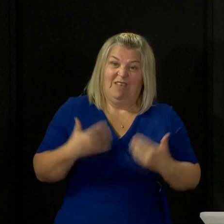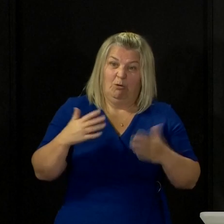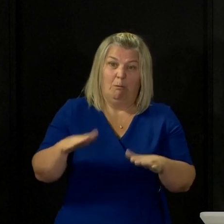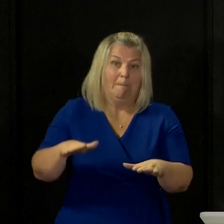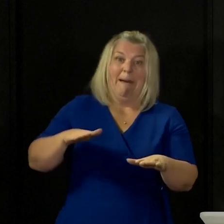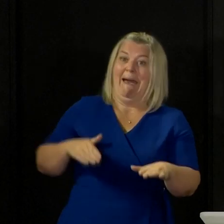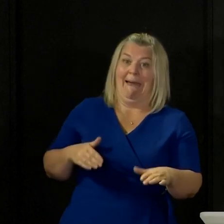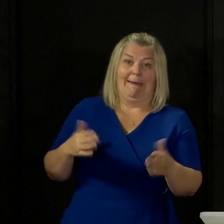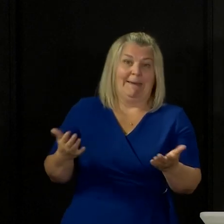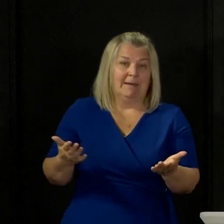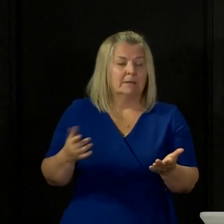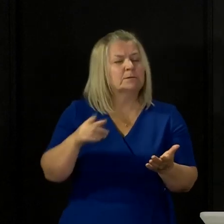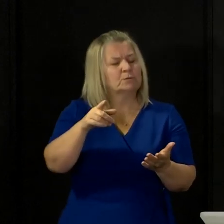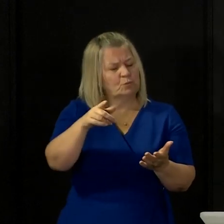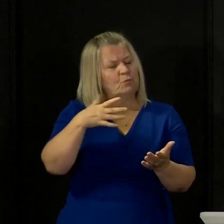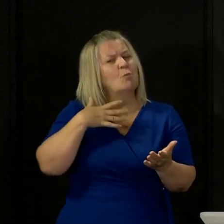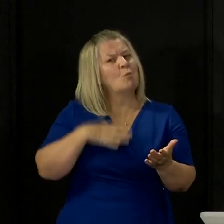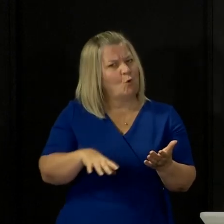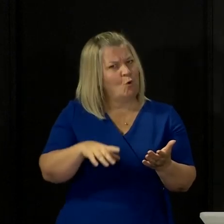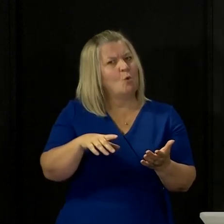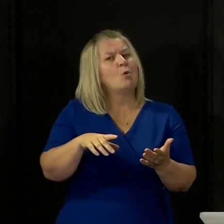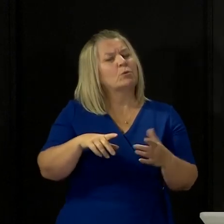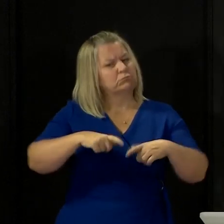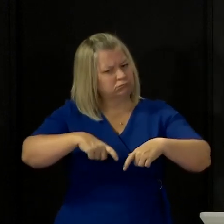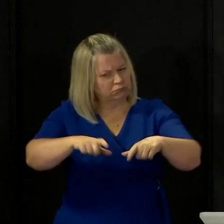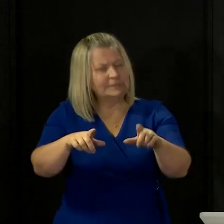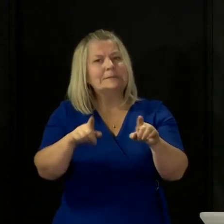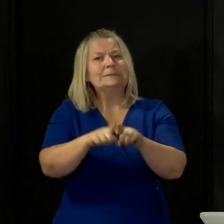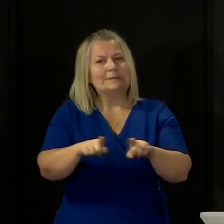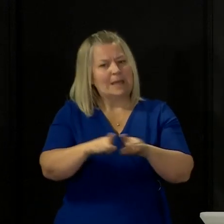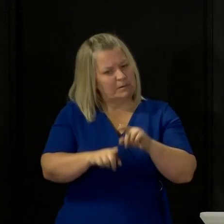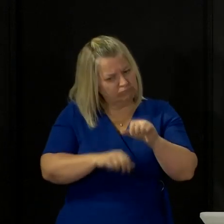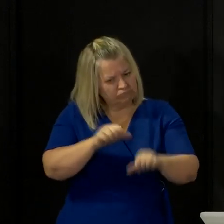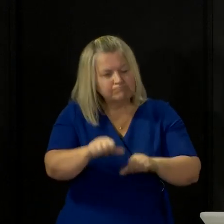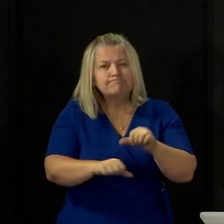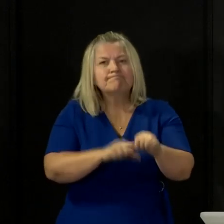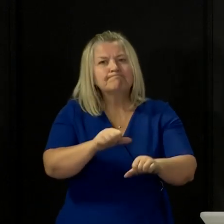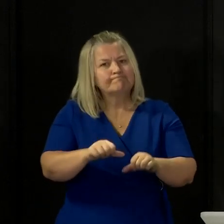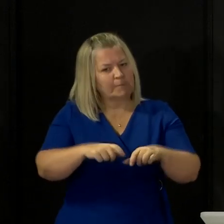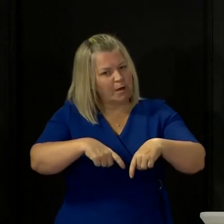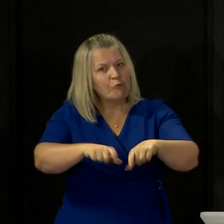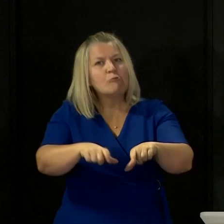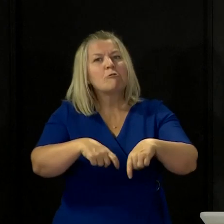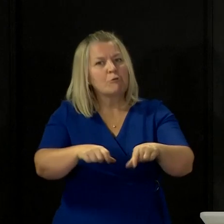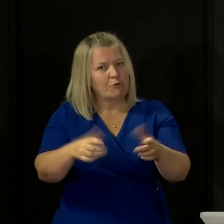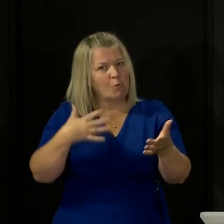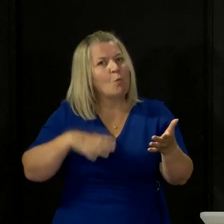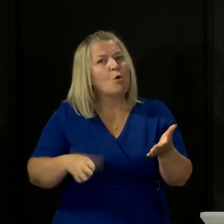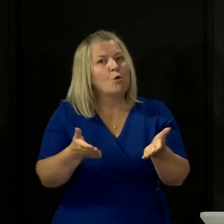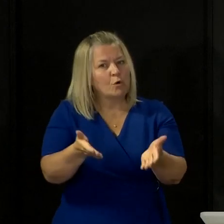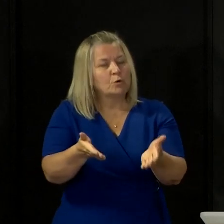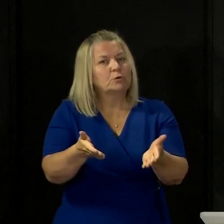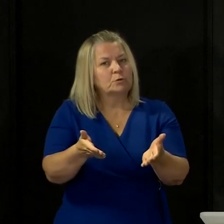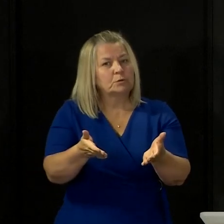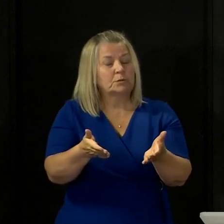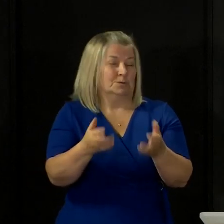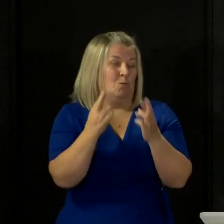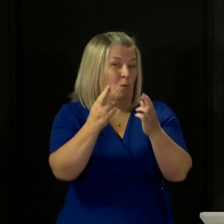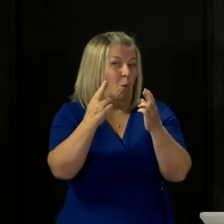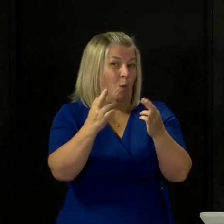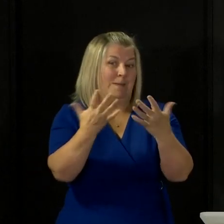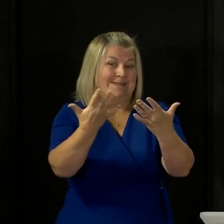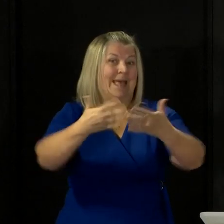hope that, if we continue to see the progress we are now reporting on a daily basis, that that move into the next phase will be possible